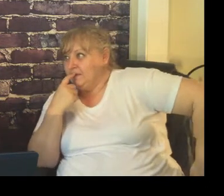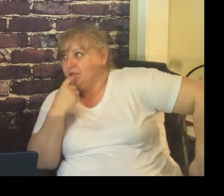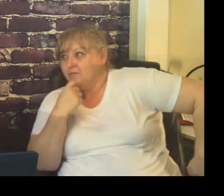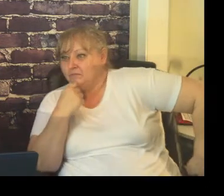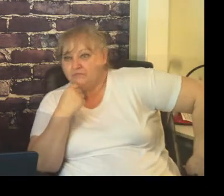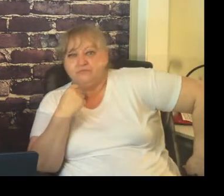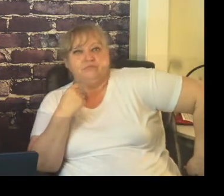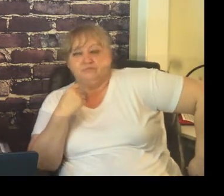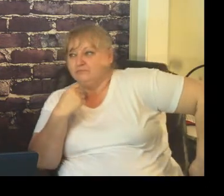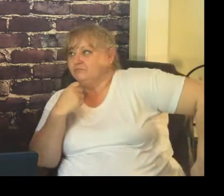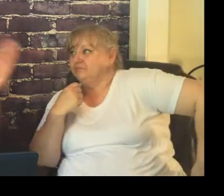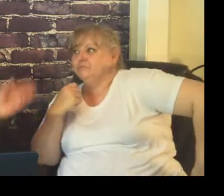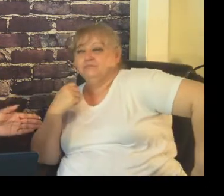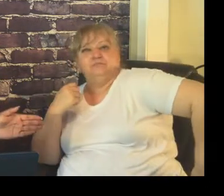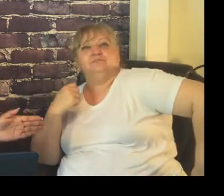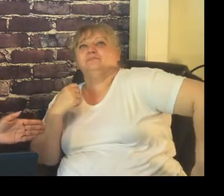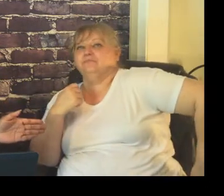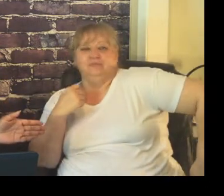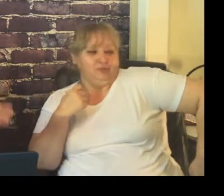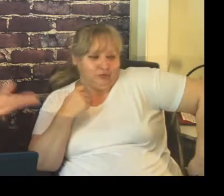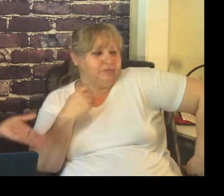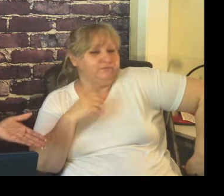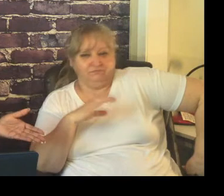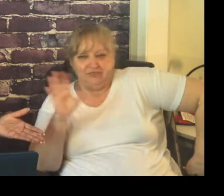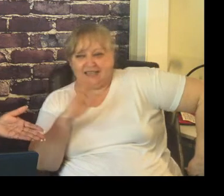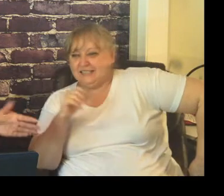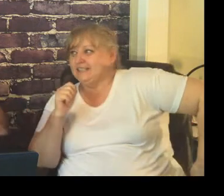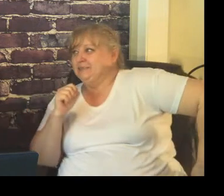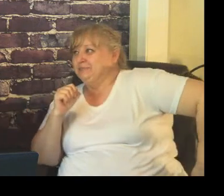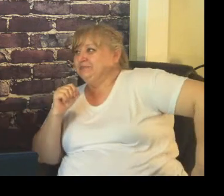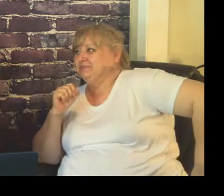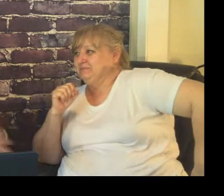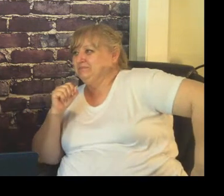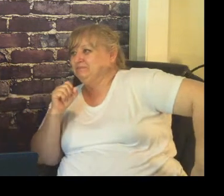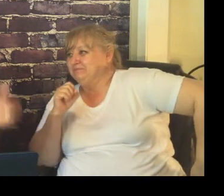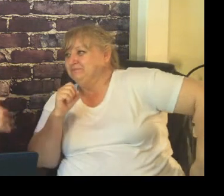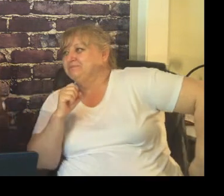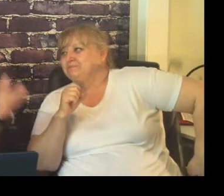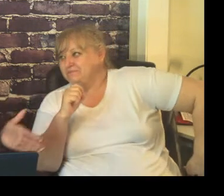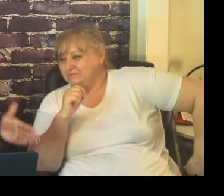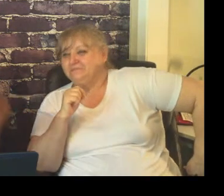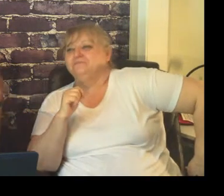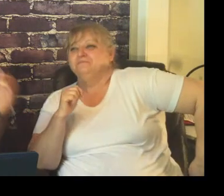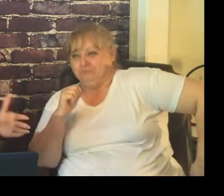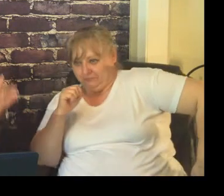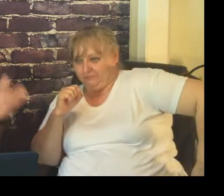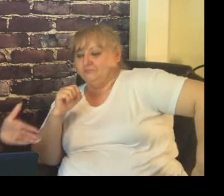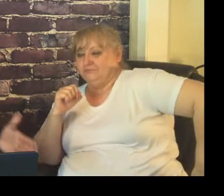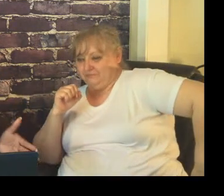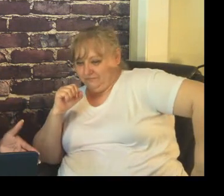then you've just messed up your own procedure that's it you have to follow through with whatever it is that you say